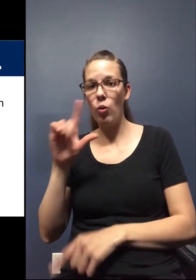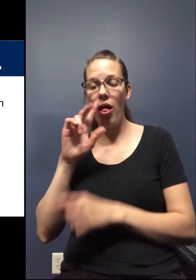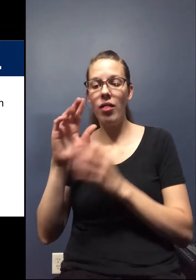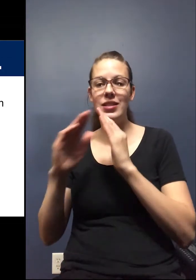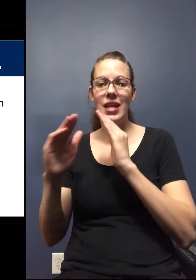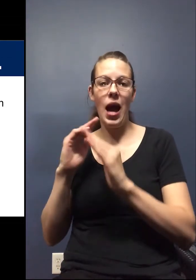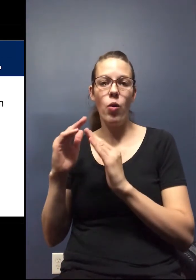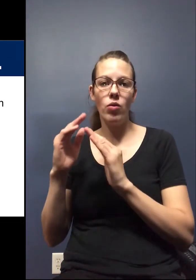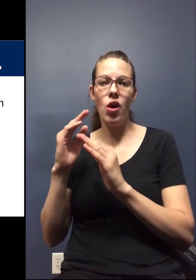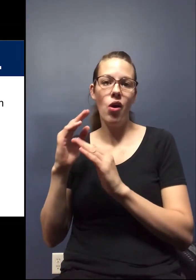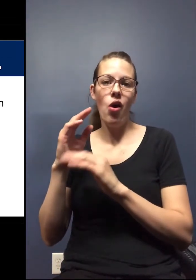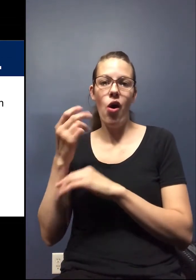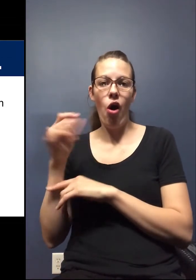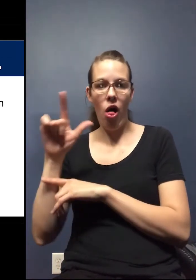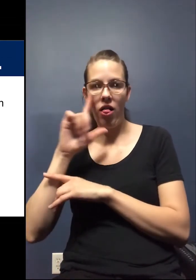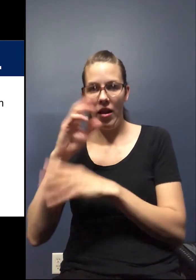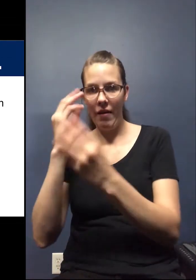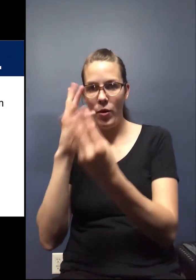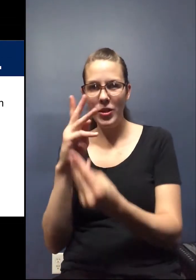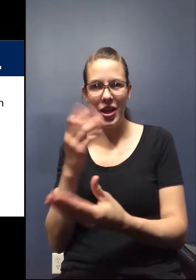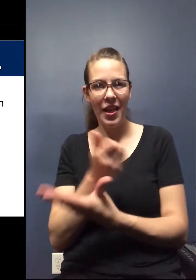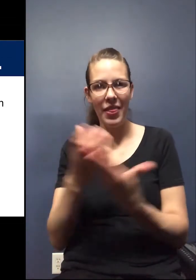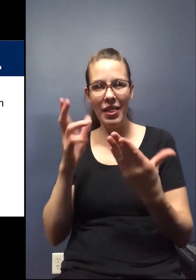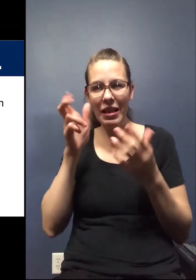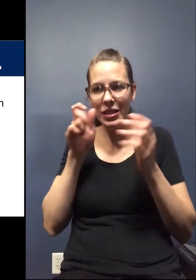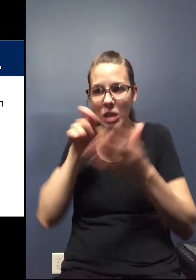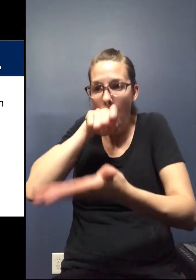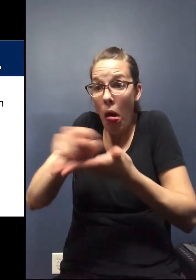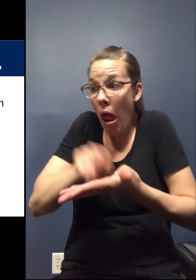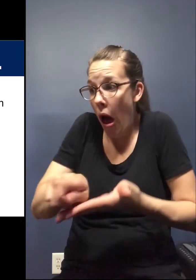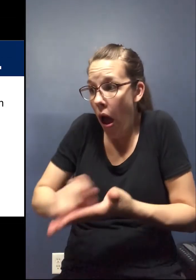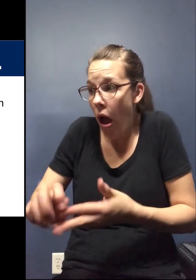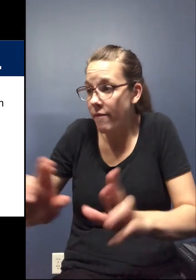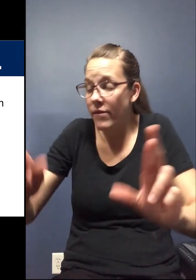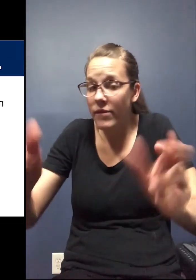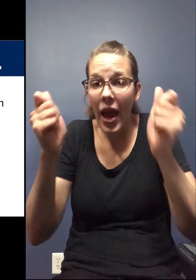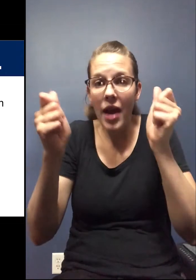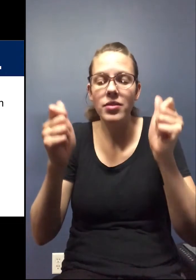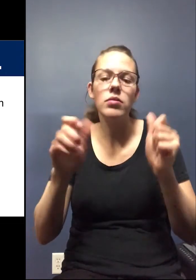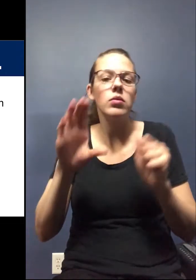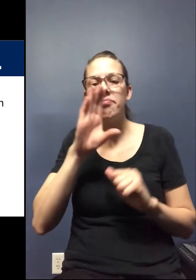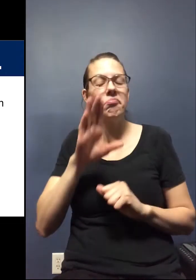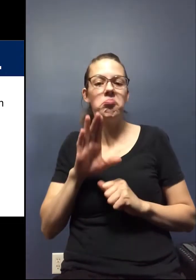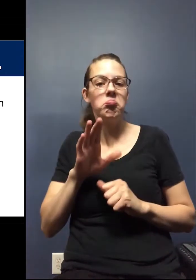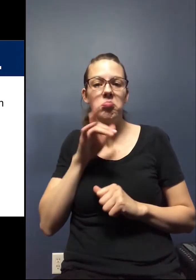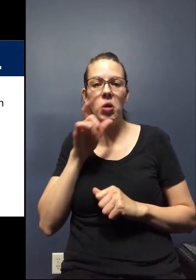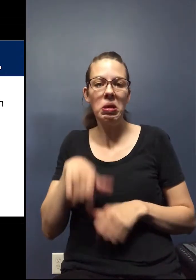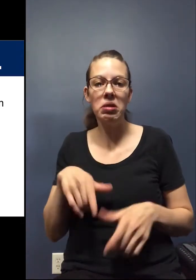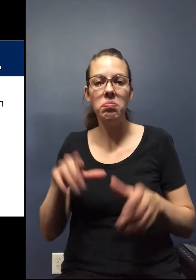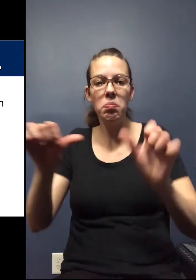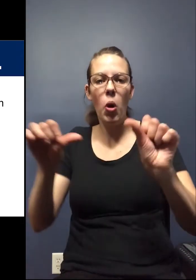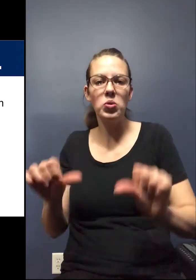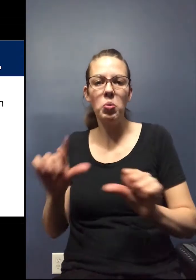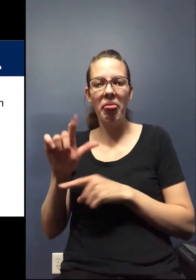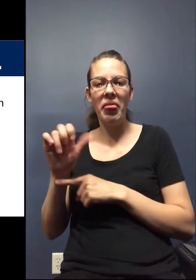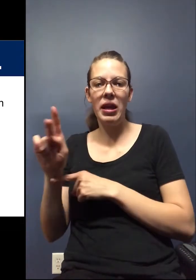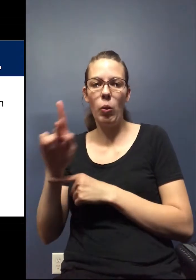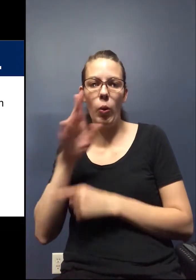So for anyone that's listening and trying to frantically write things down, they'll be posted with the links.